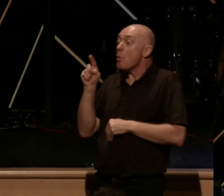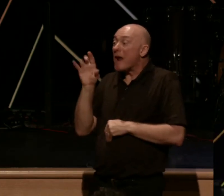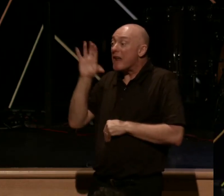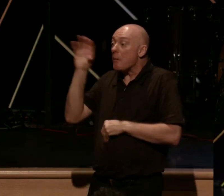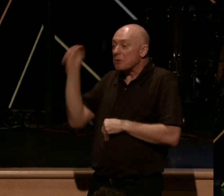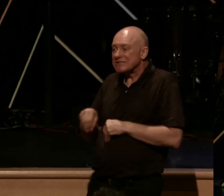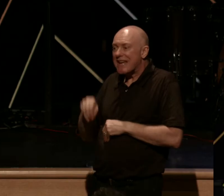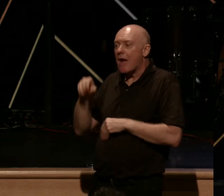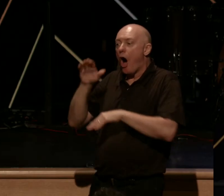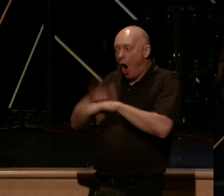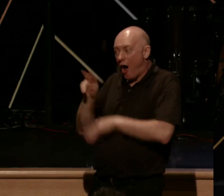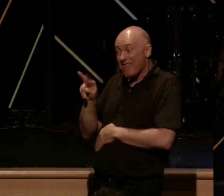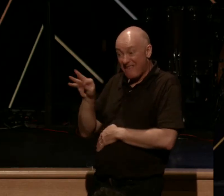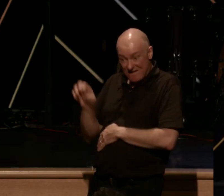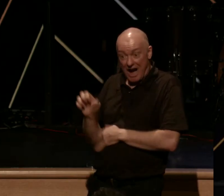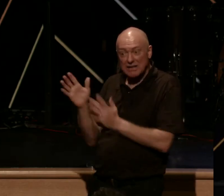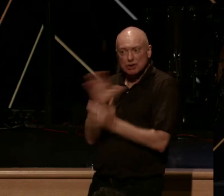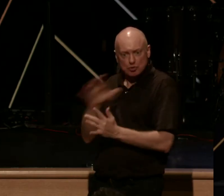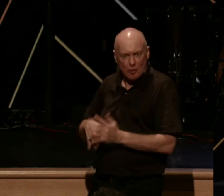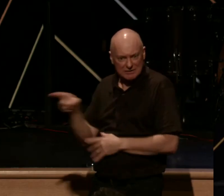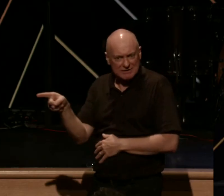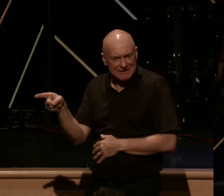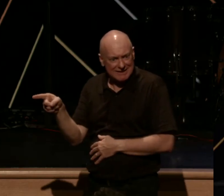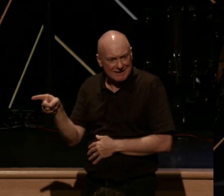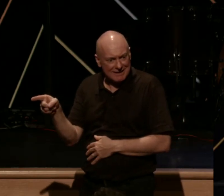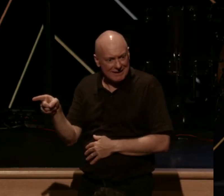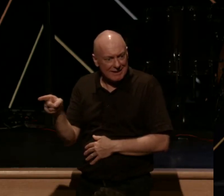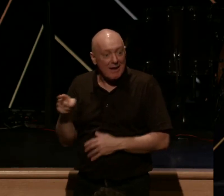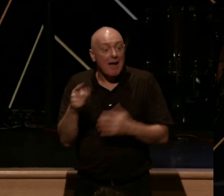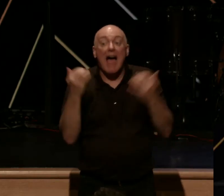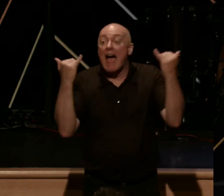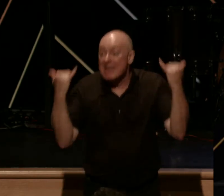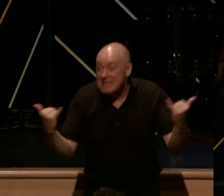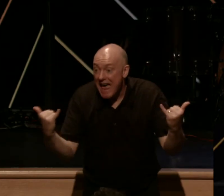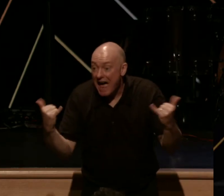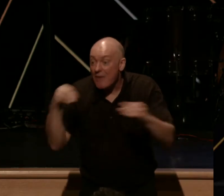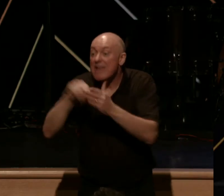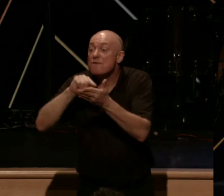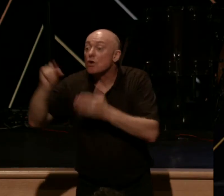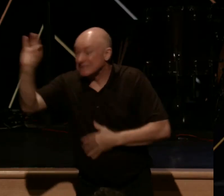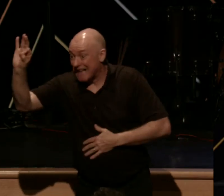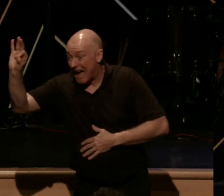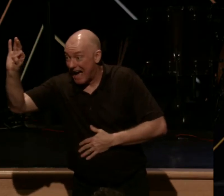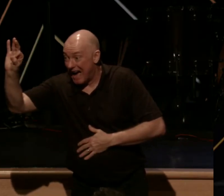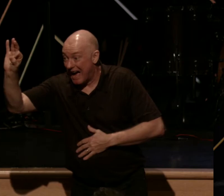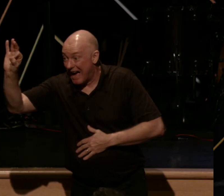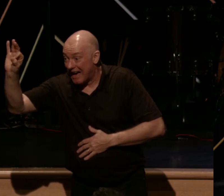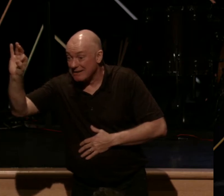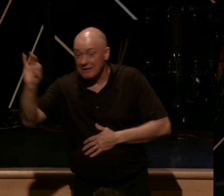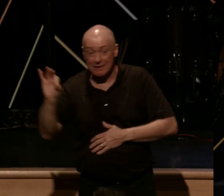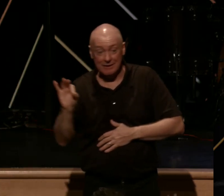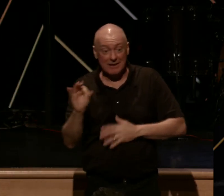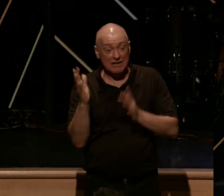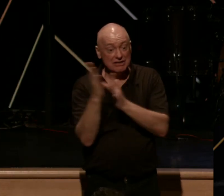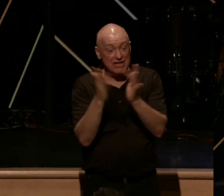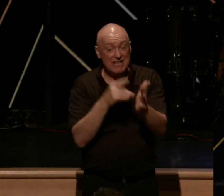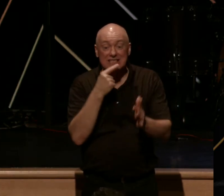on the vine, Jesus Christ. And then now in verse 9, he says one of the most